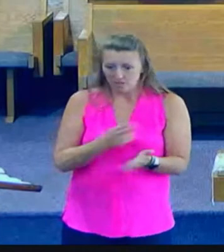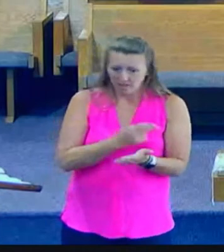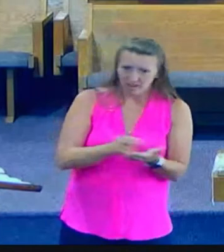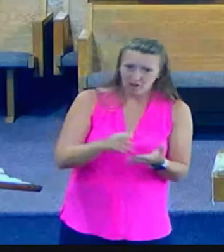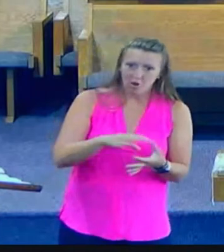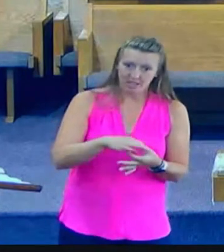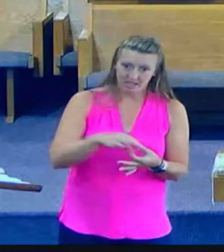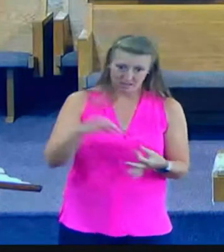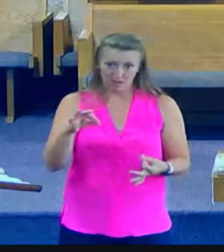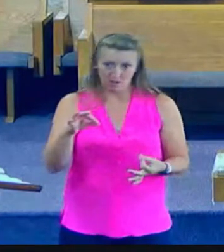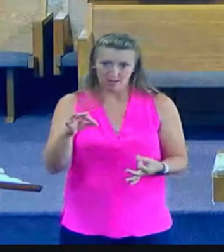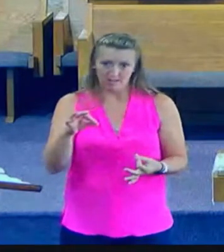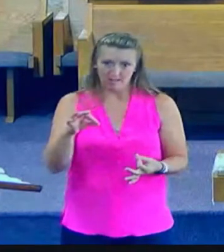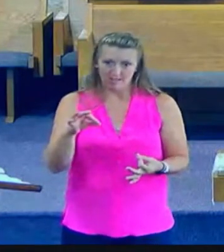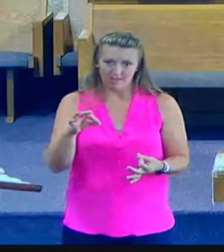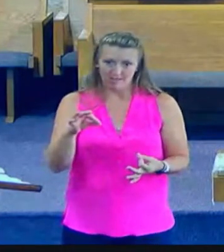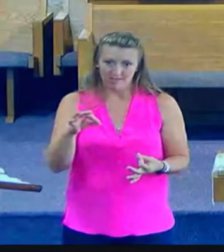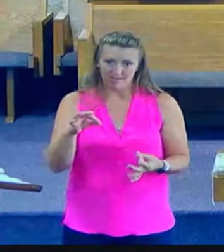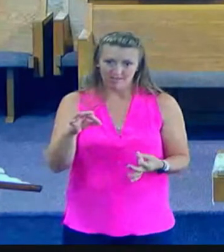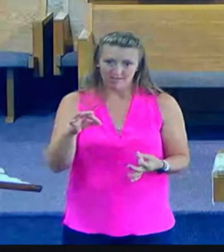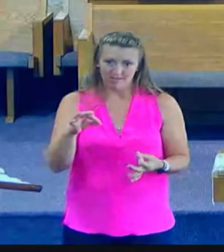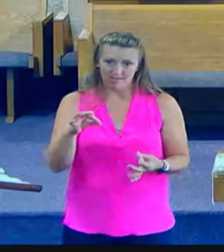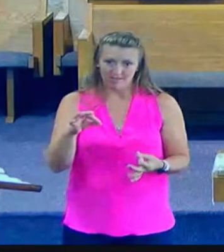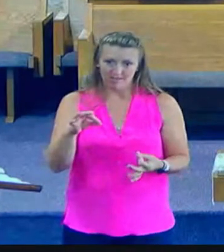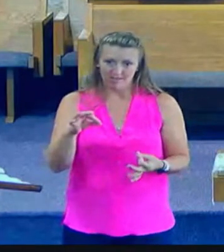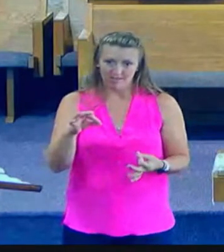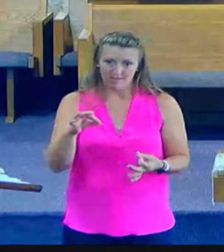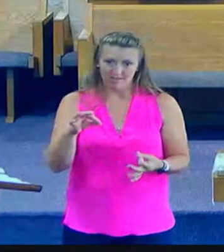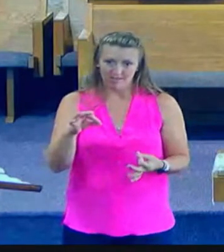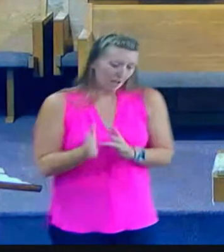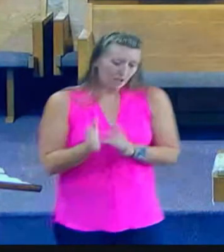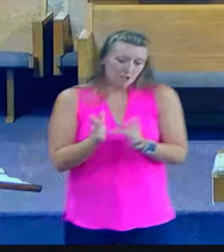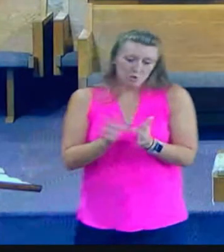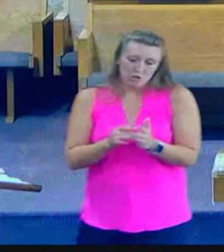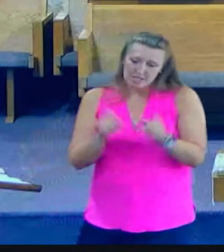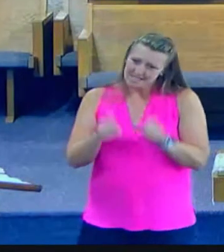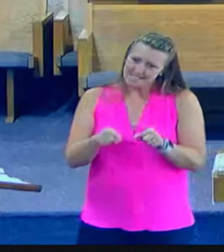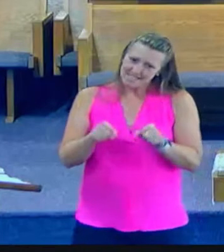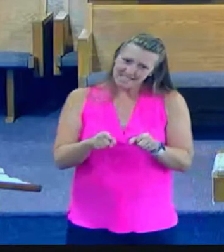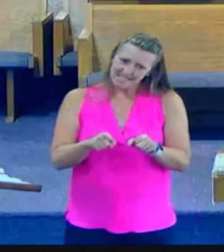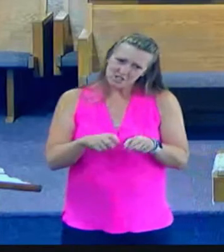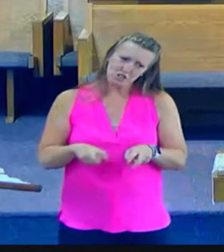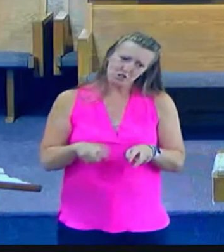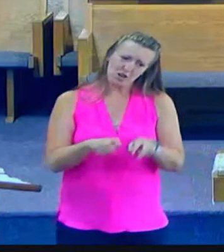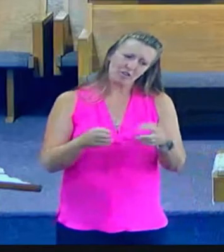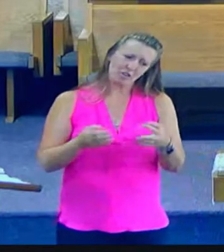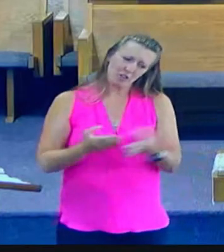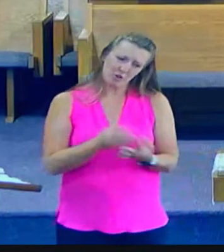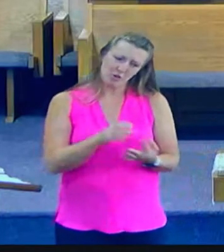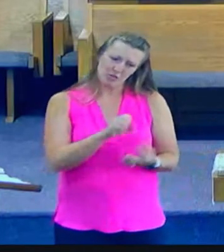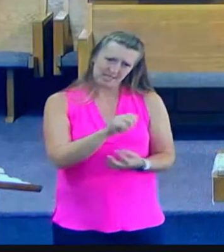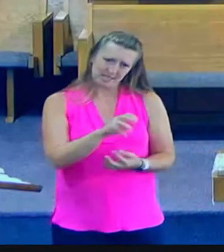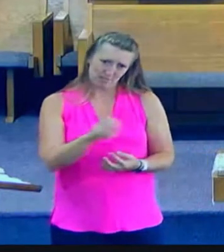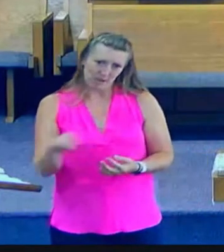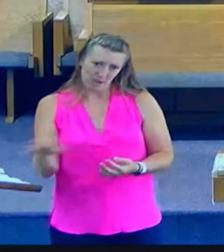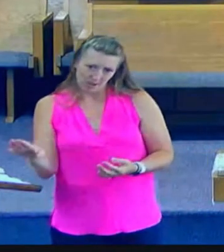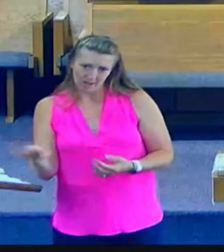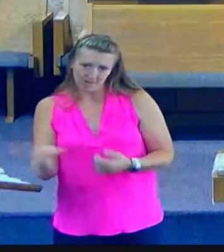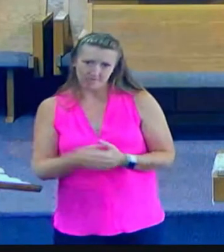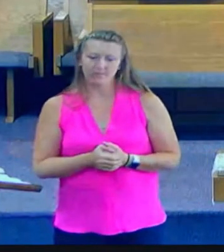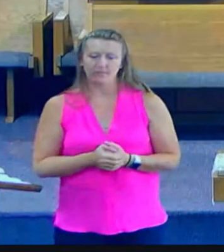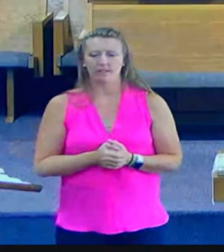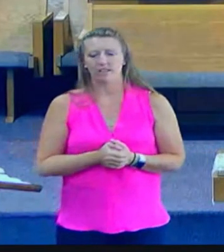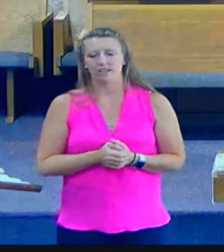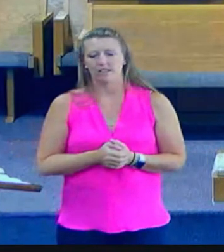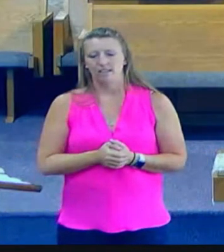his decision before it's our decision. Well, Jesus needed to go through Samaria because the field of Samaria